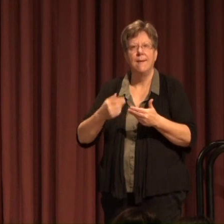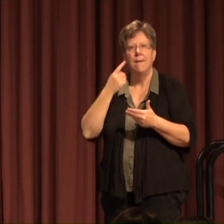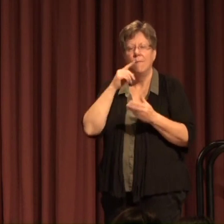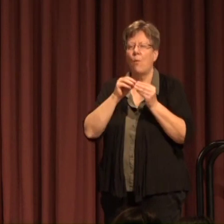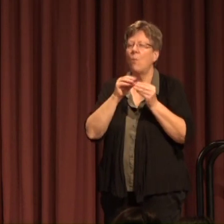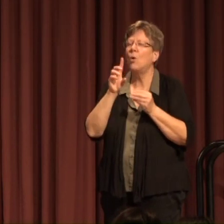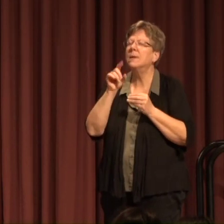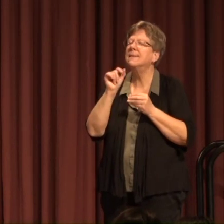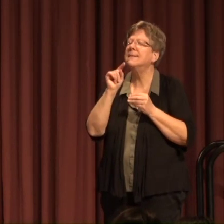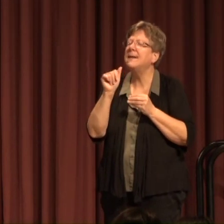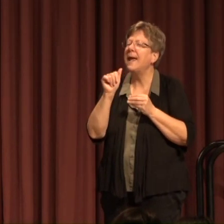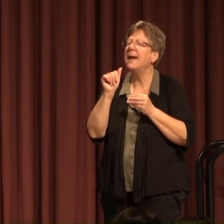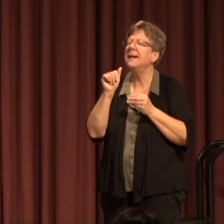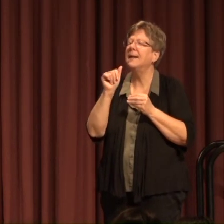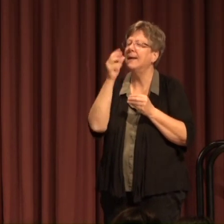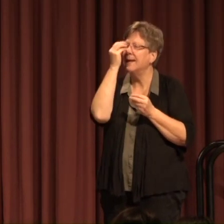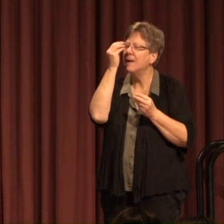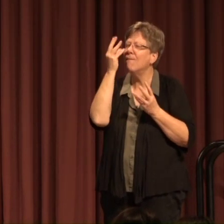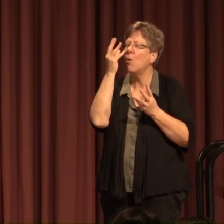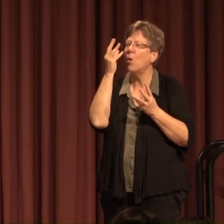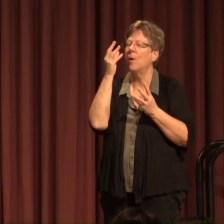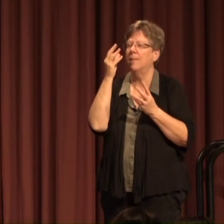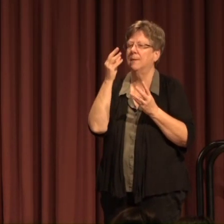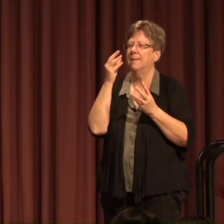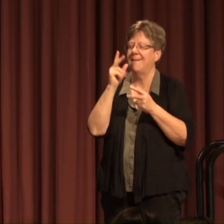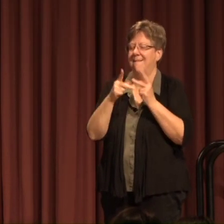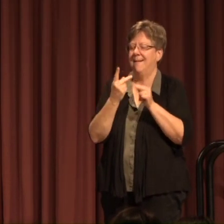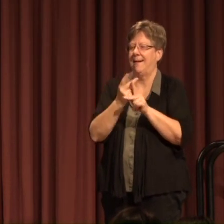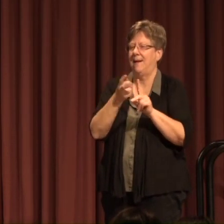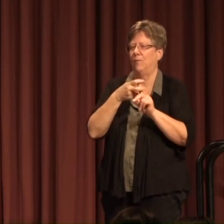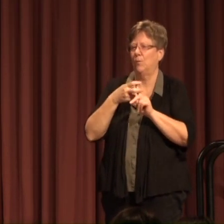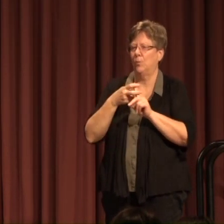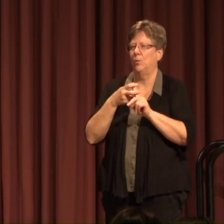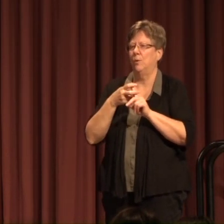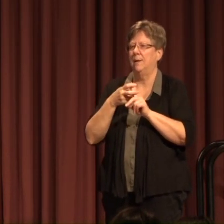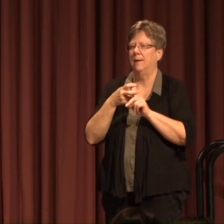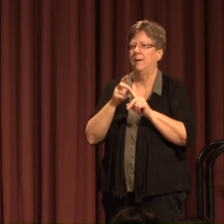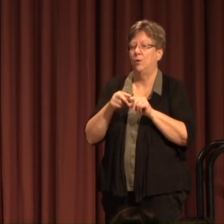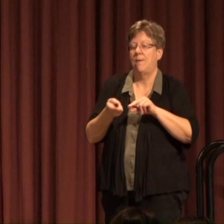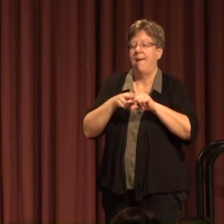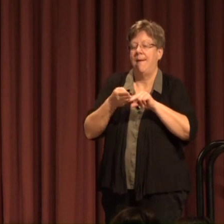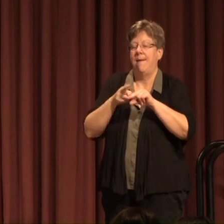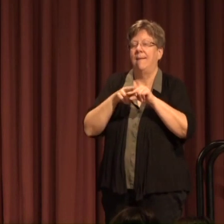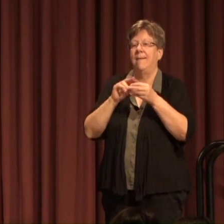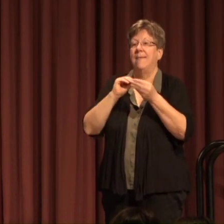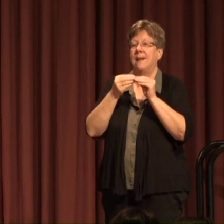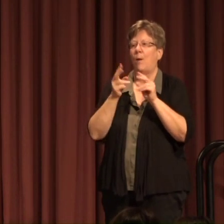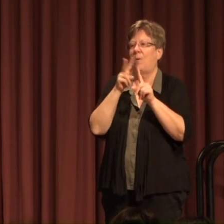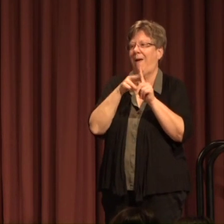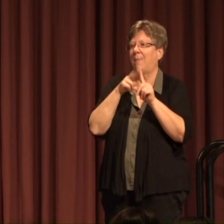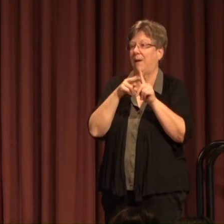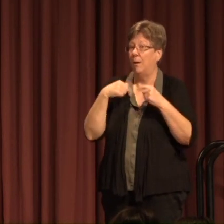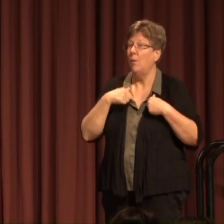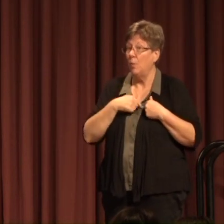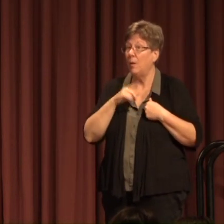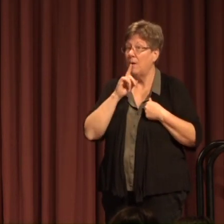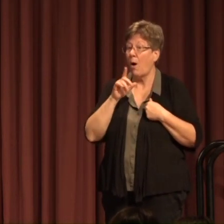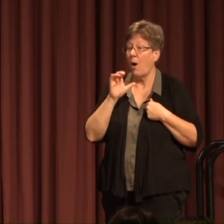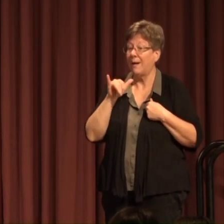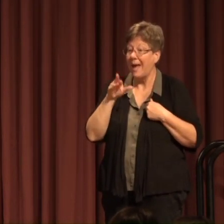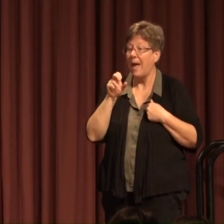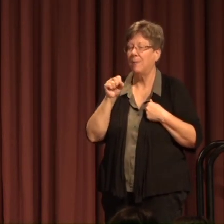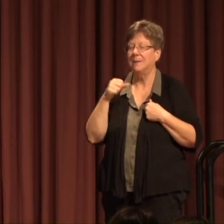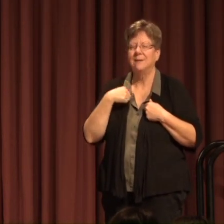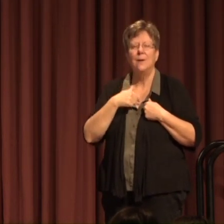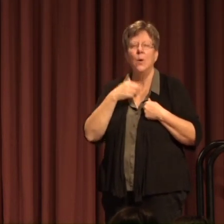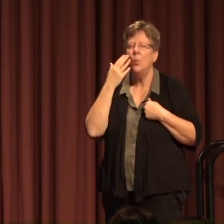-driven Data-informed recruiting To build up the number of applications Because we are a campus While we may not